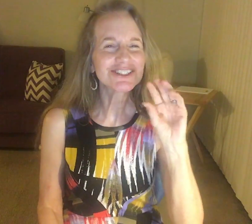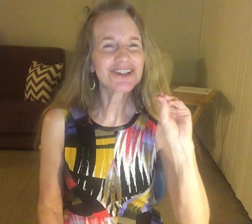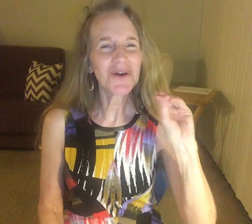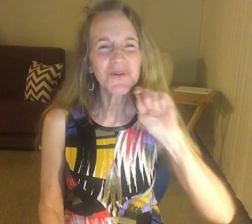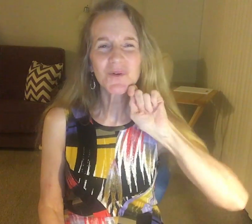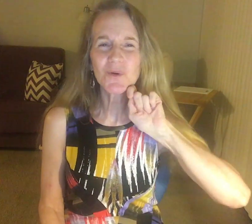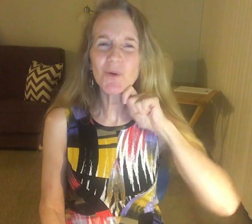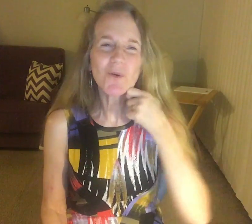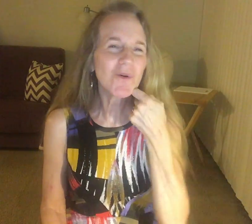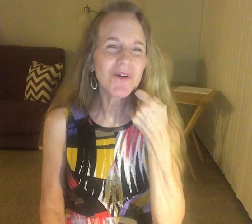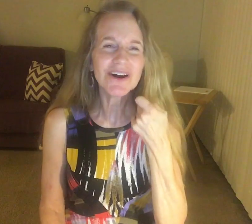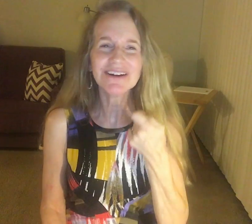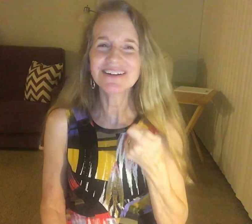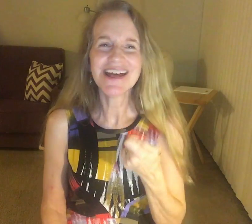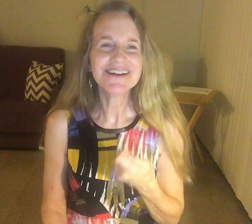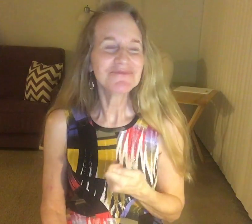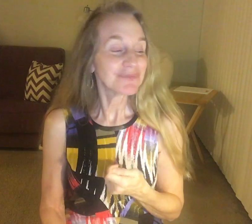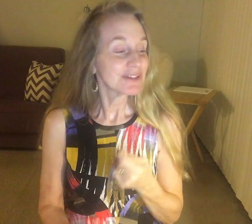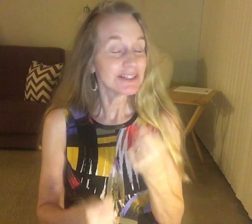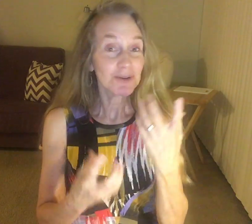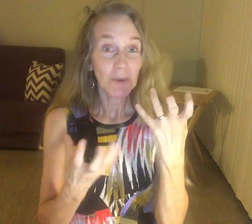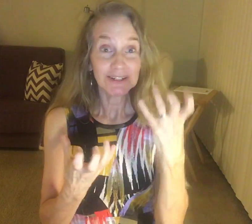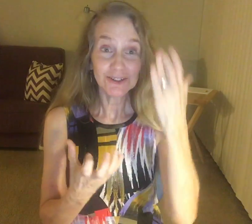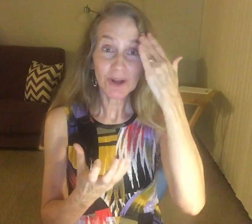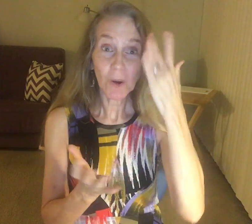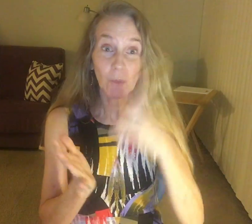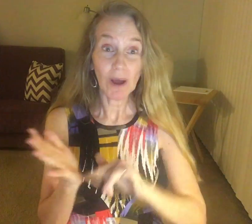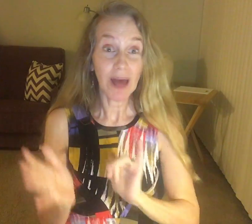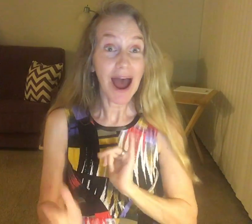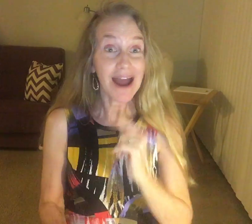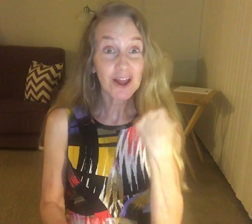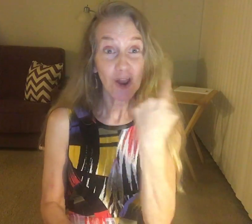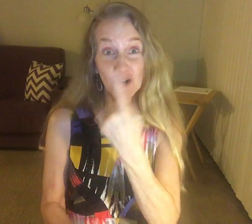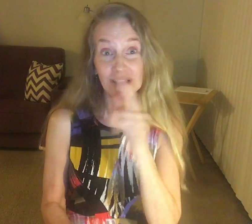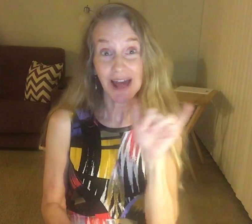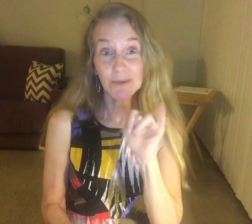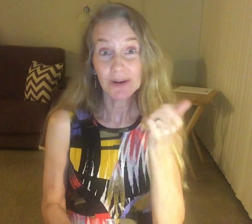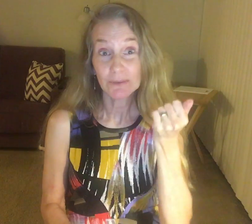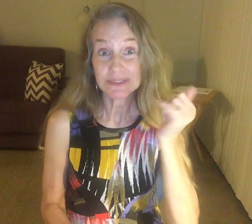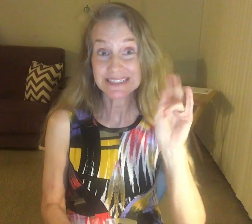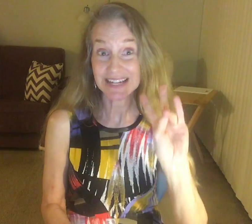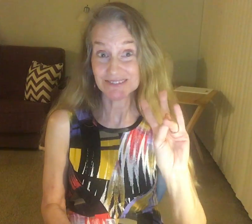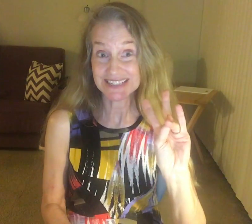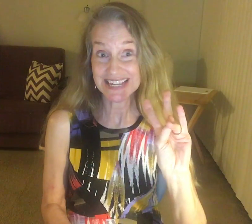so cool. Do you want to know what I'm looking at when I was 17?